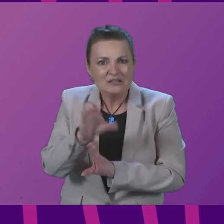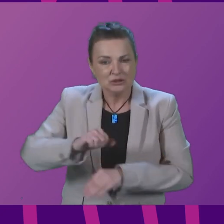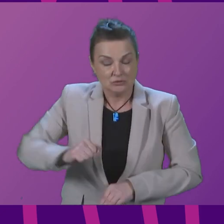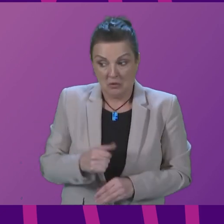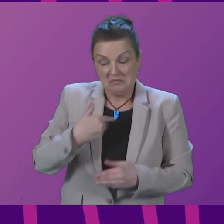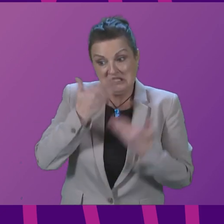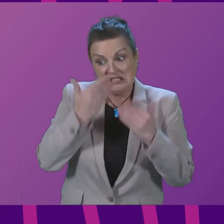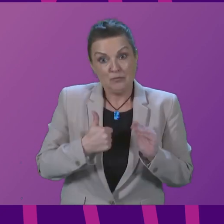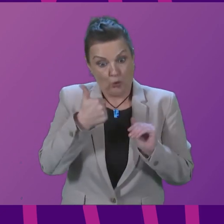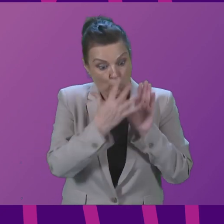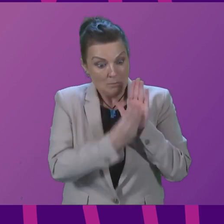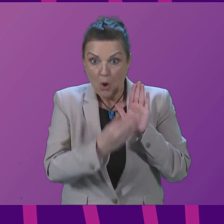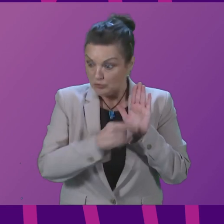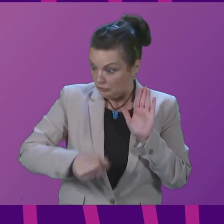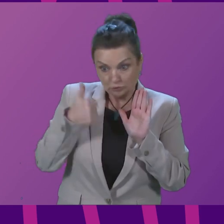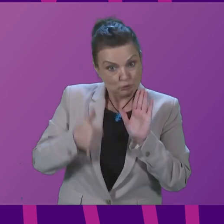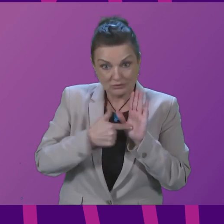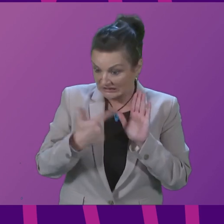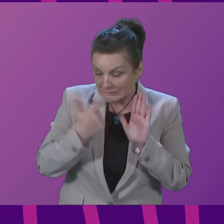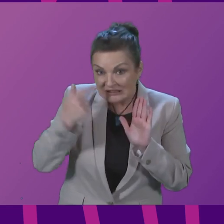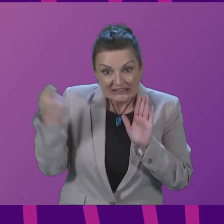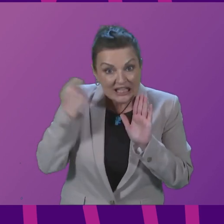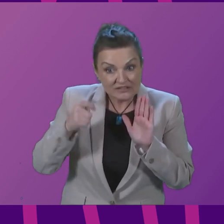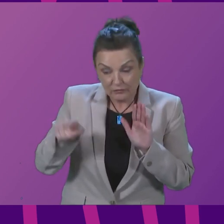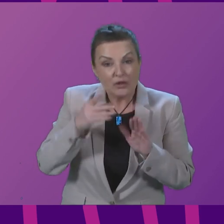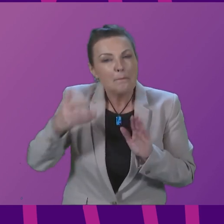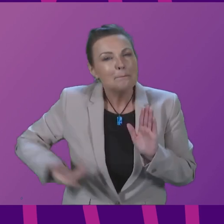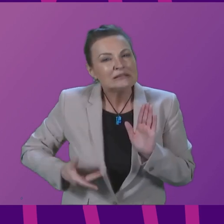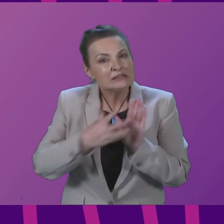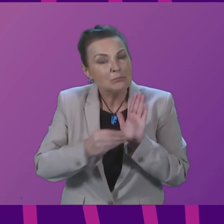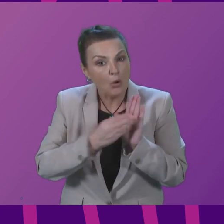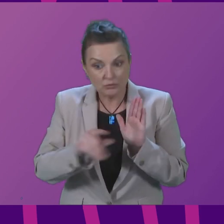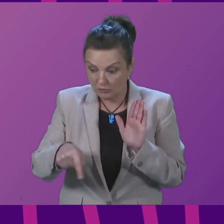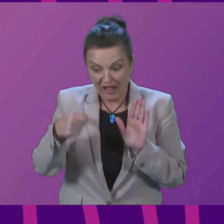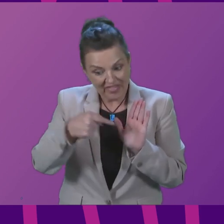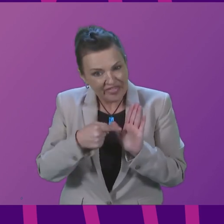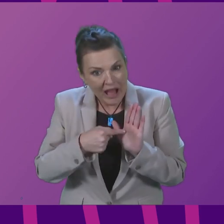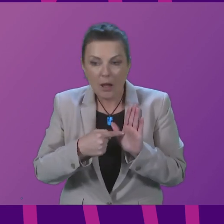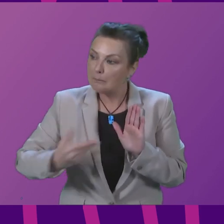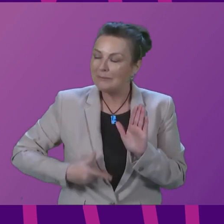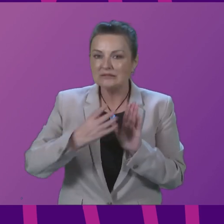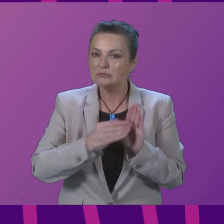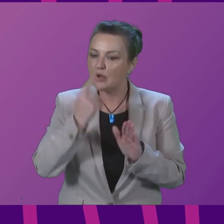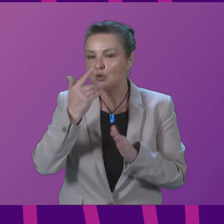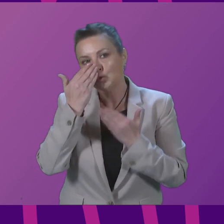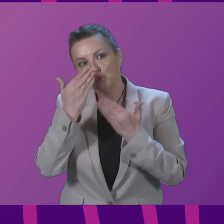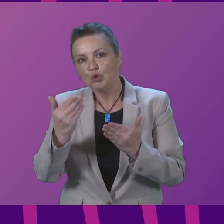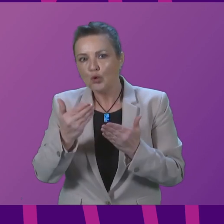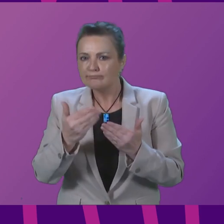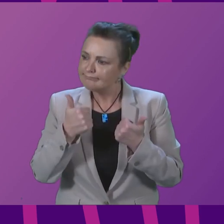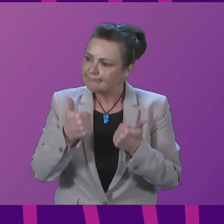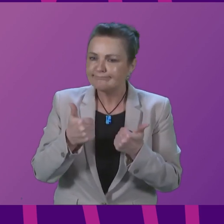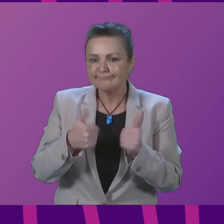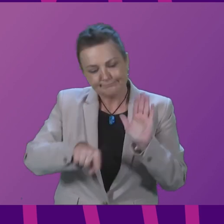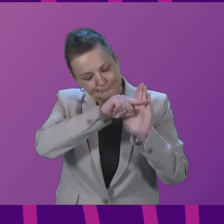model, the current model, is a good one, is a successful one, and it is one that upholds the principles of public service broadcasting and I